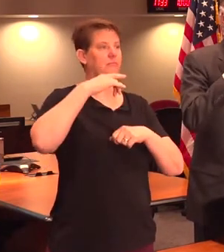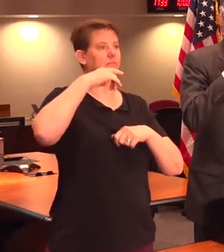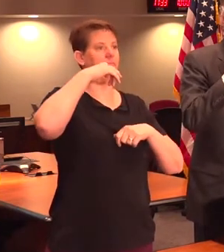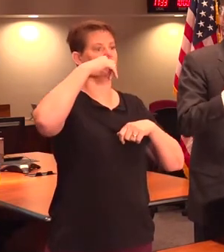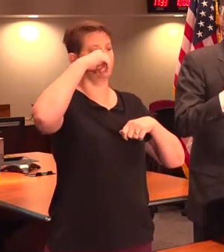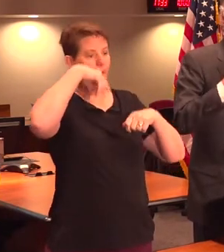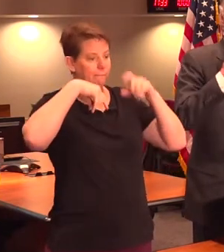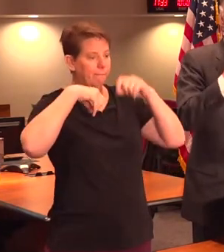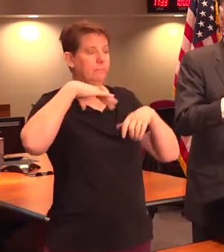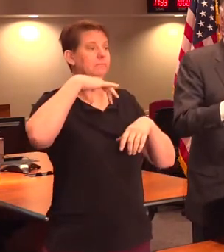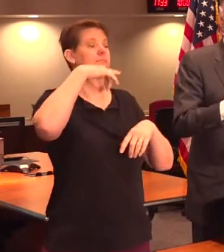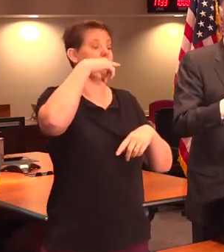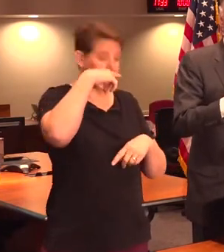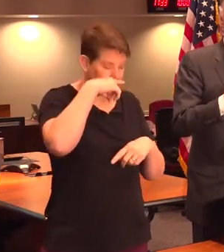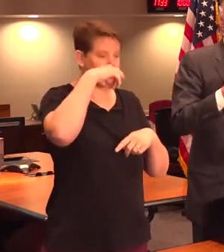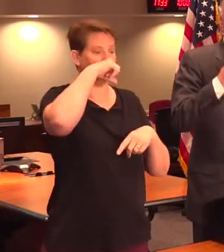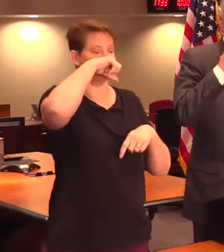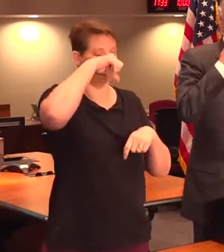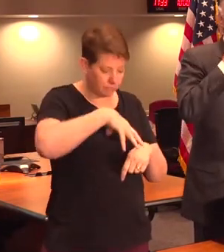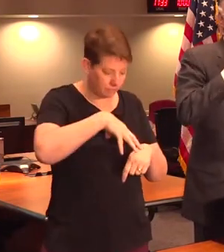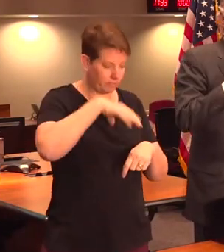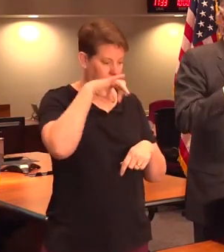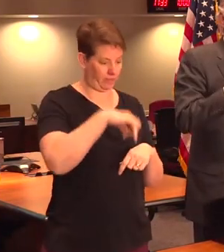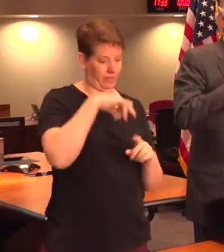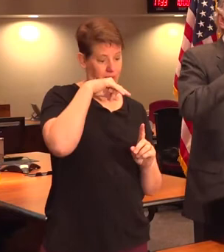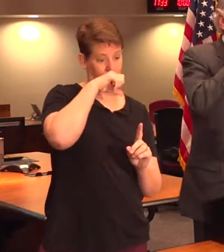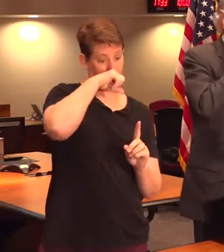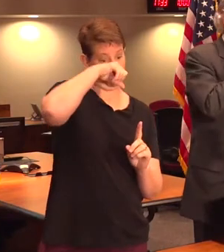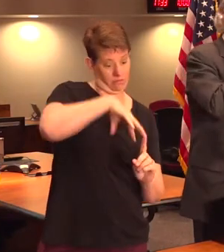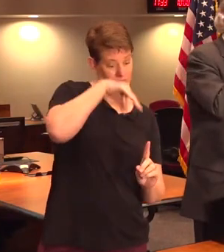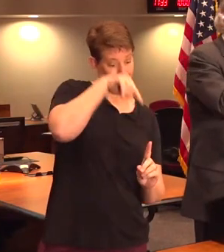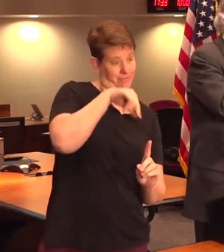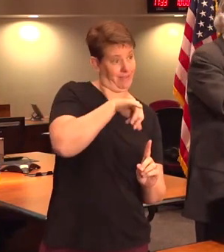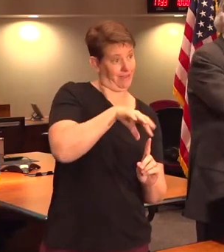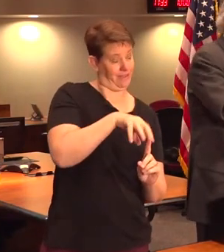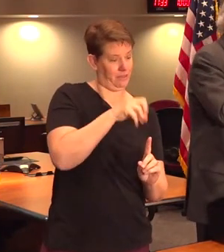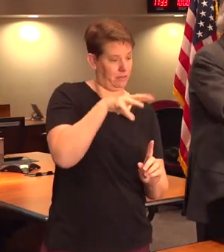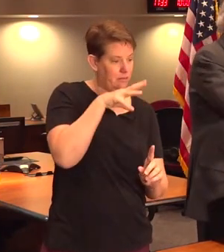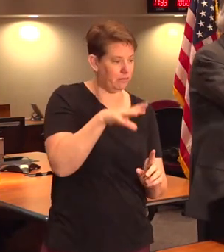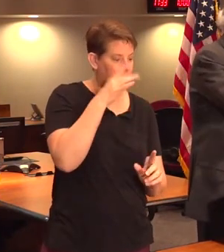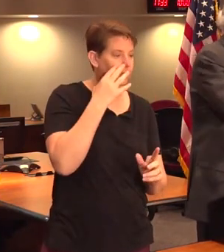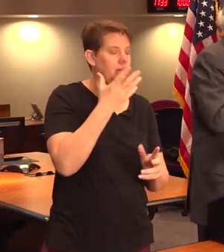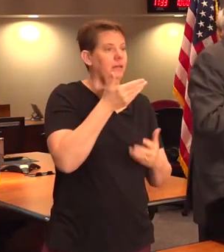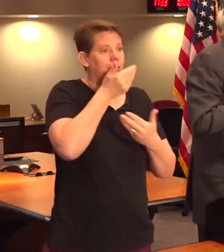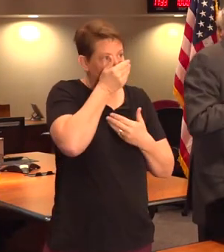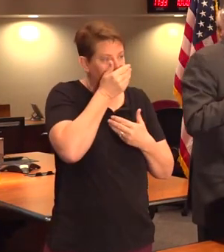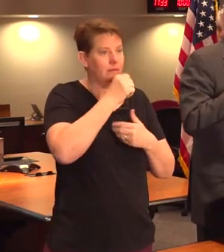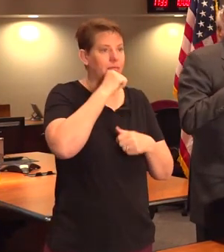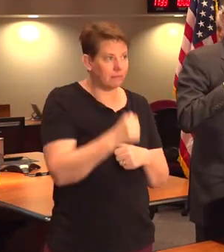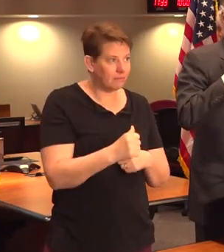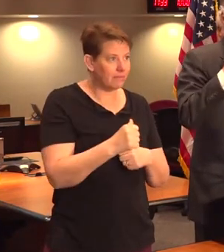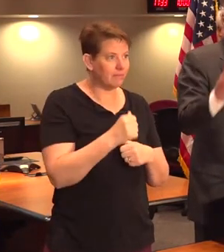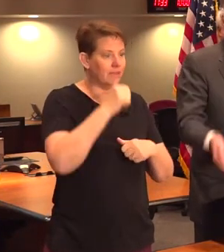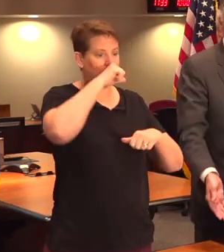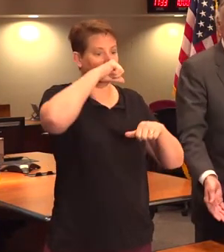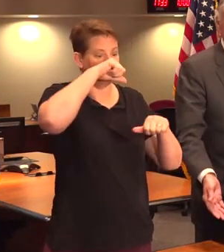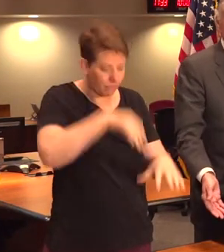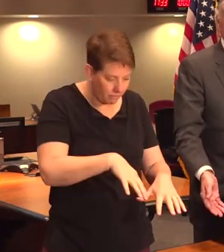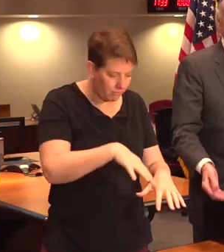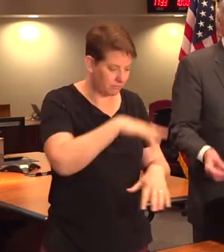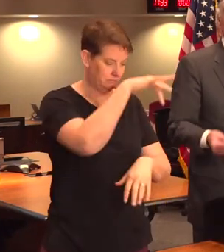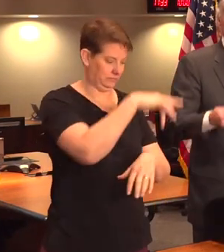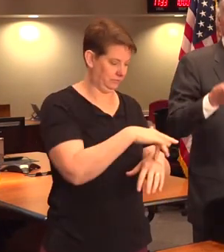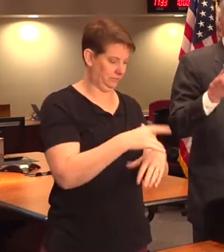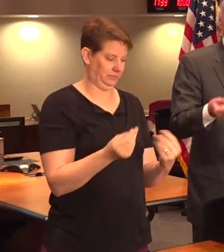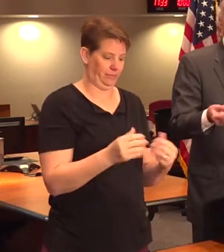When someone sneezes or coughs, if those droplets are not caught with a handkerchief or a hand, if they go on